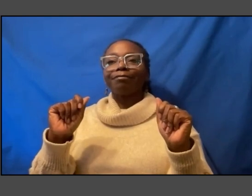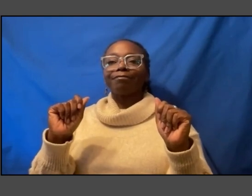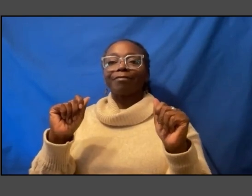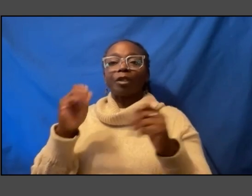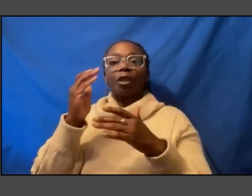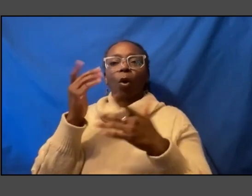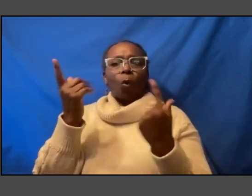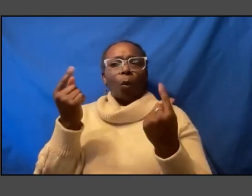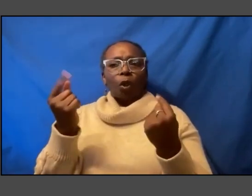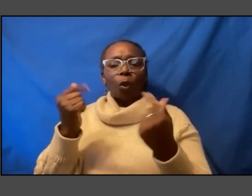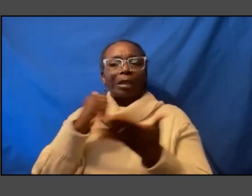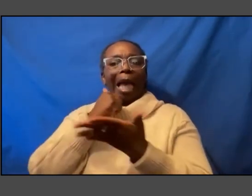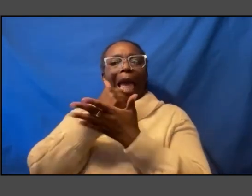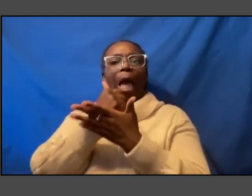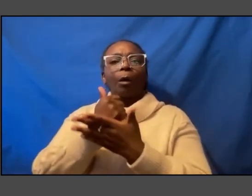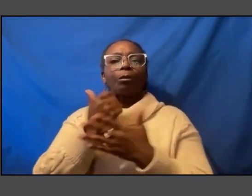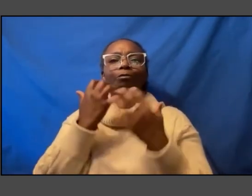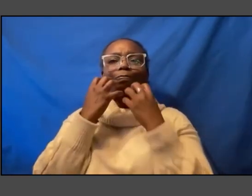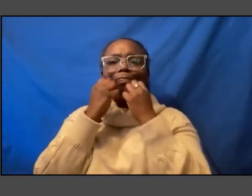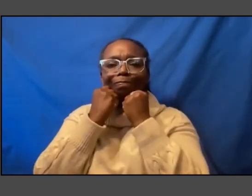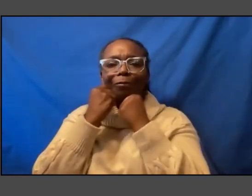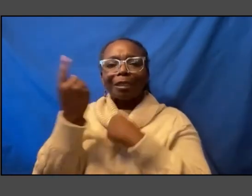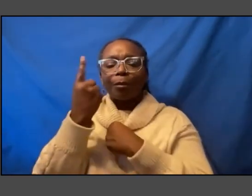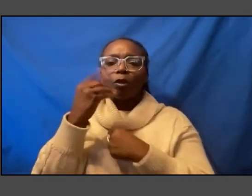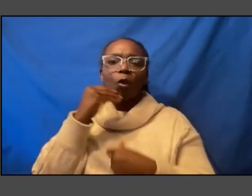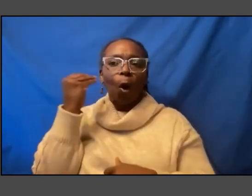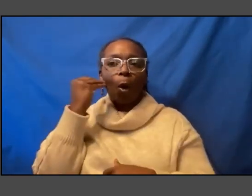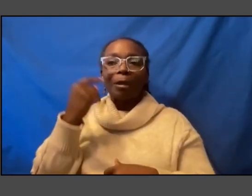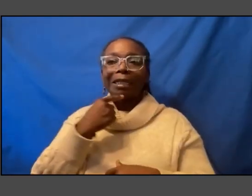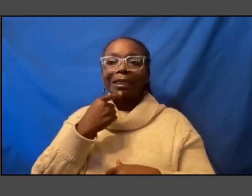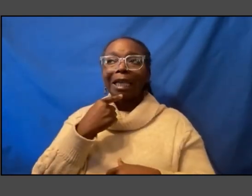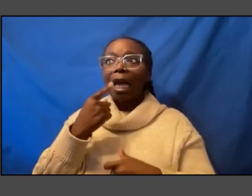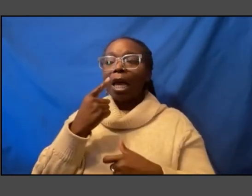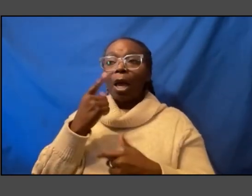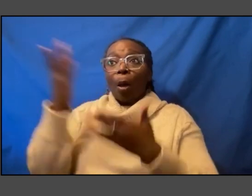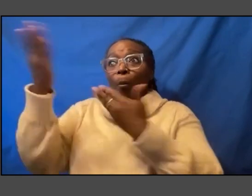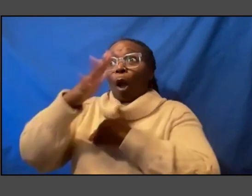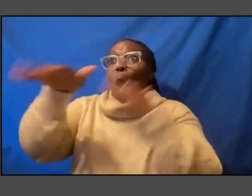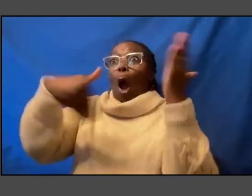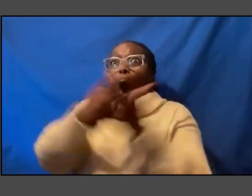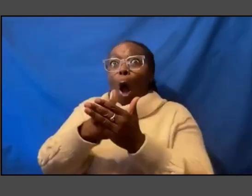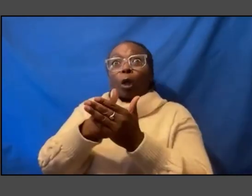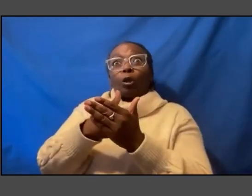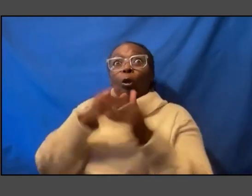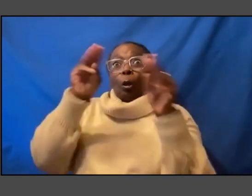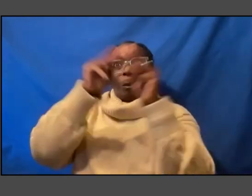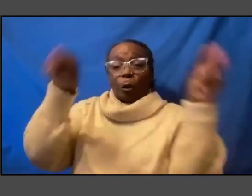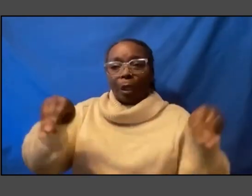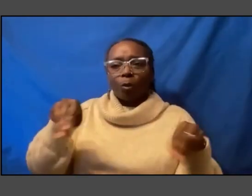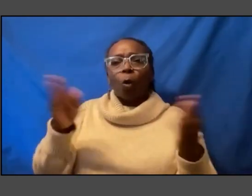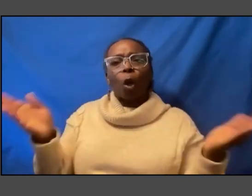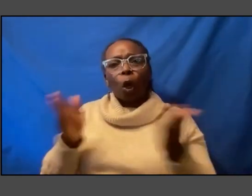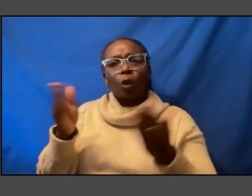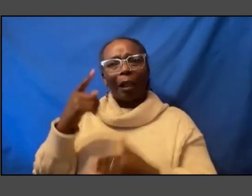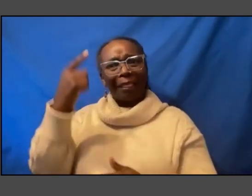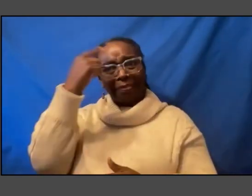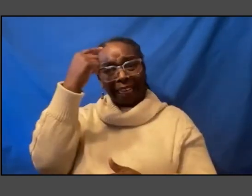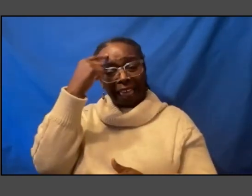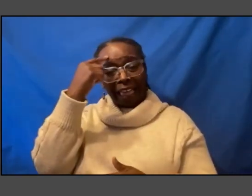something in your home we didn't say bring give it all to institutions although we encourage people to think locally first but then the